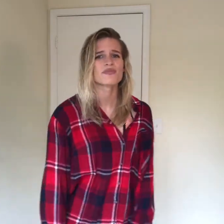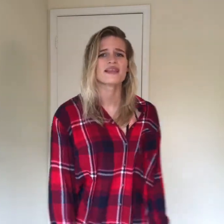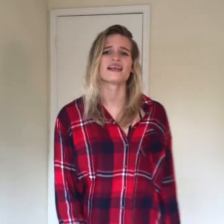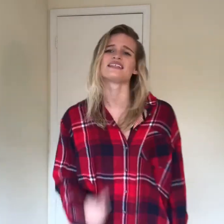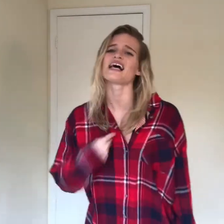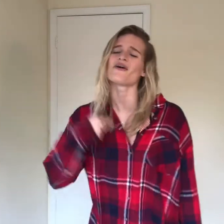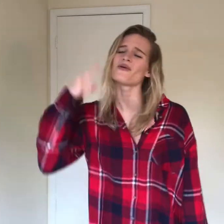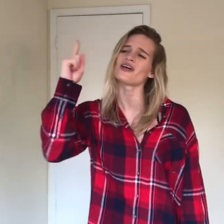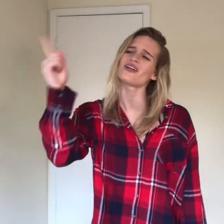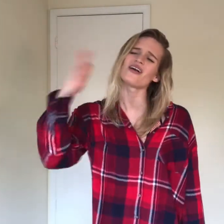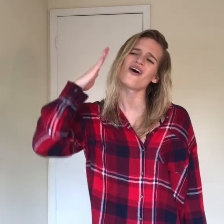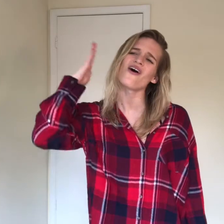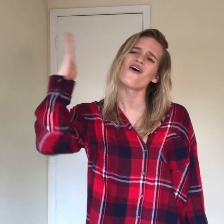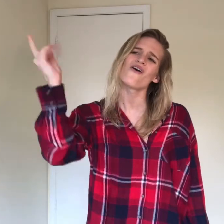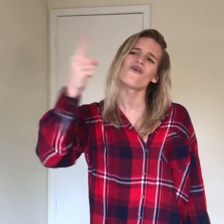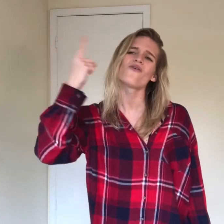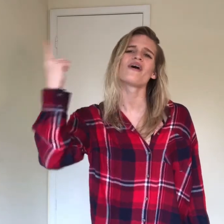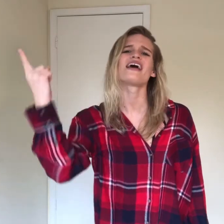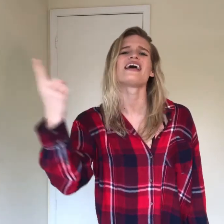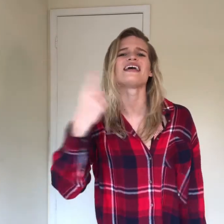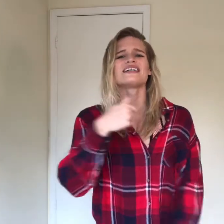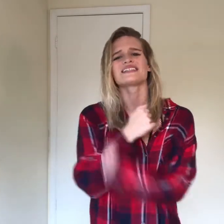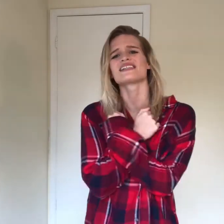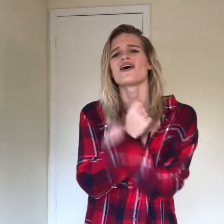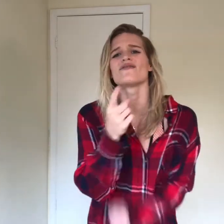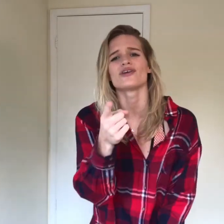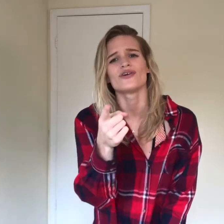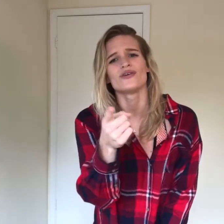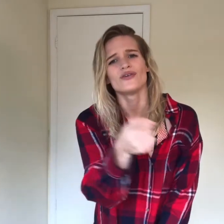That I will always love you